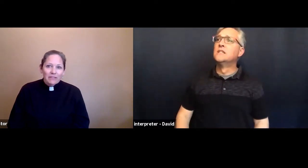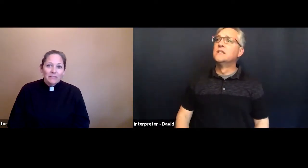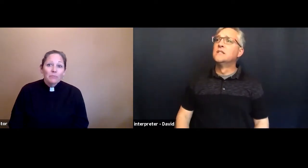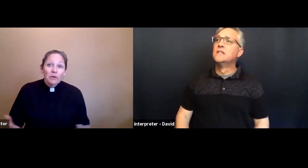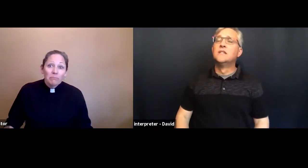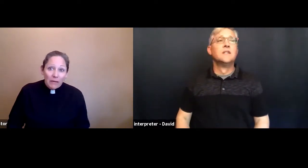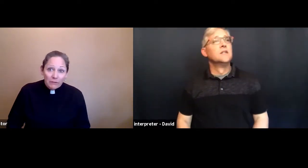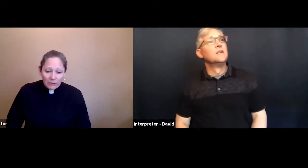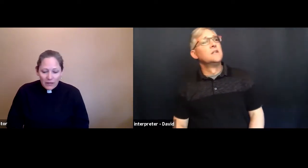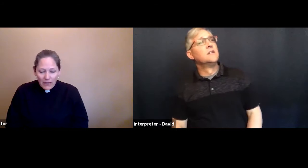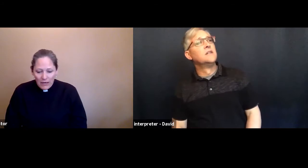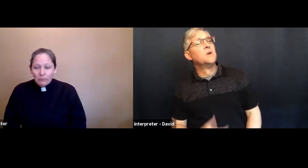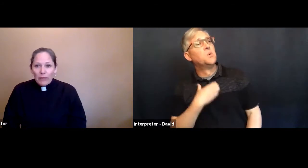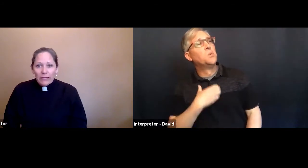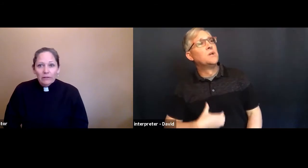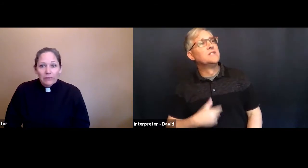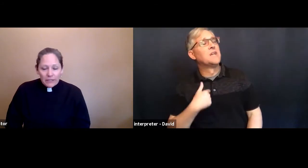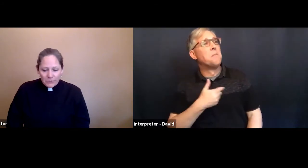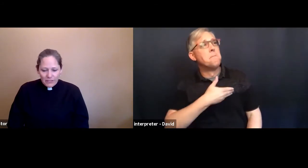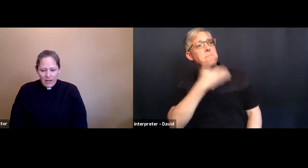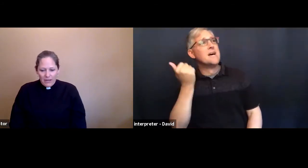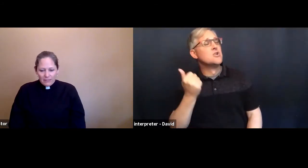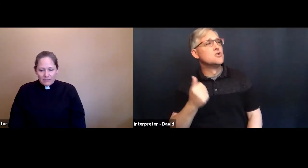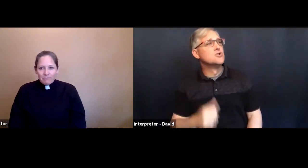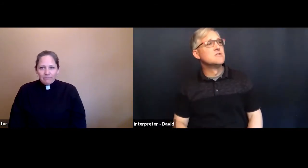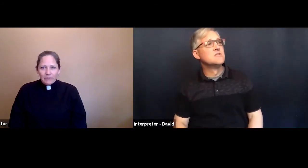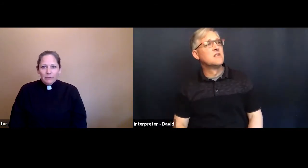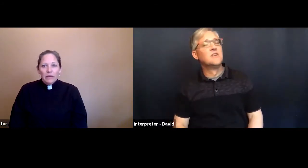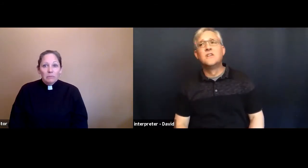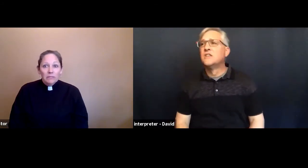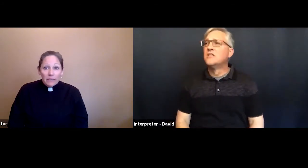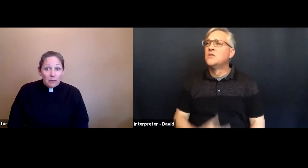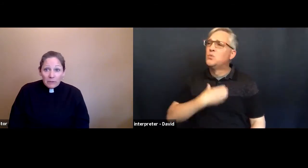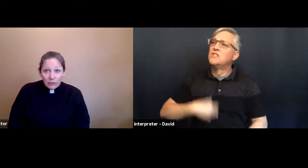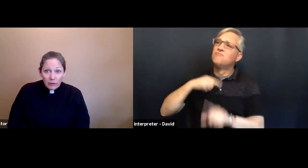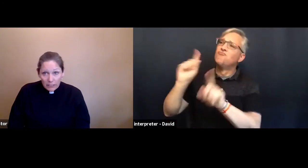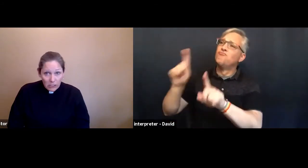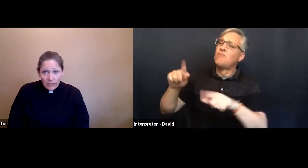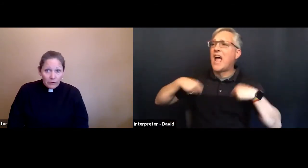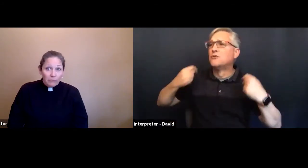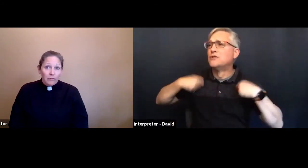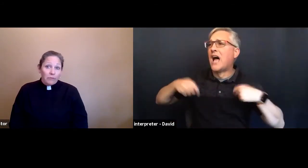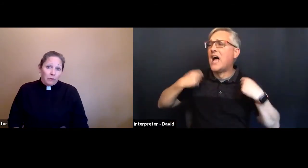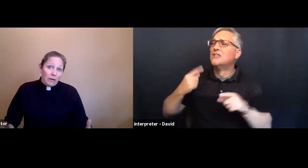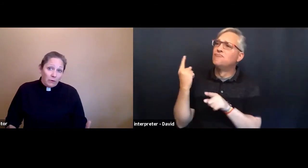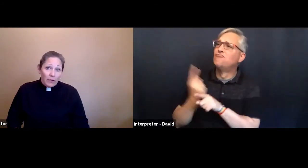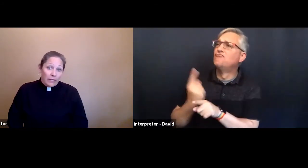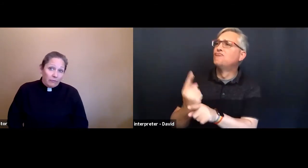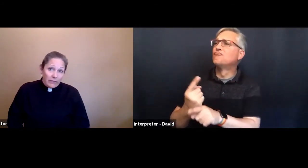Someone better at regular exercise, you know, able to get up at the crack of dawn and go for a three-mile run every